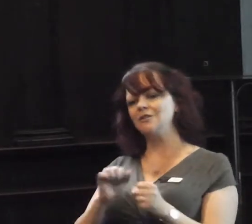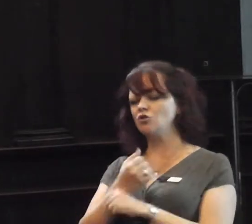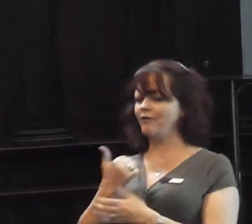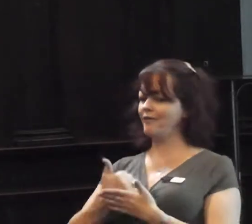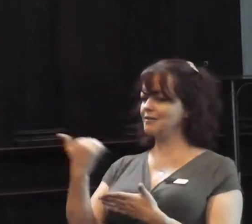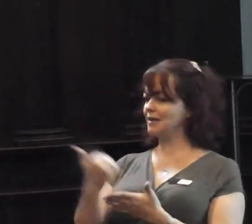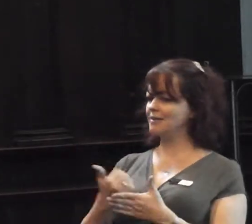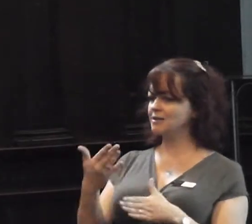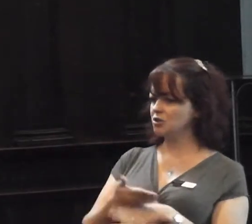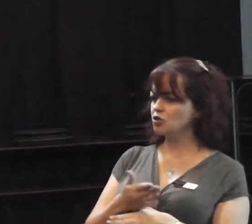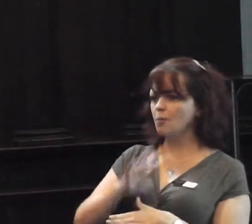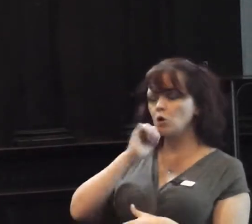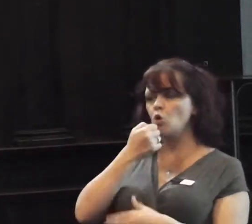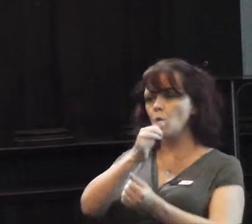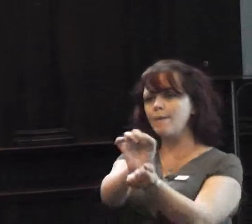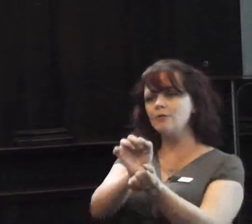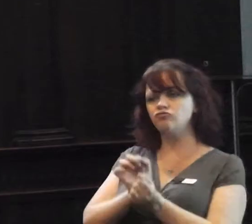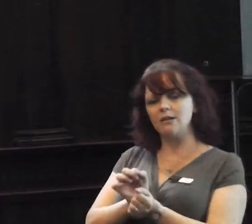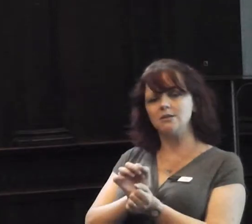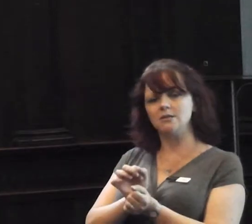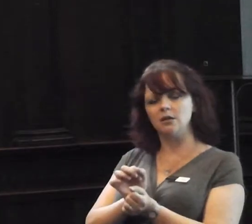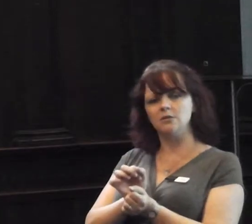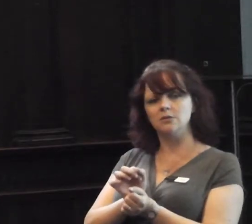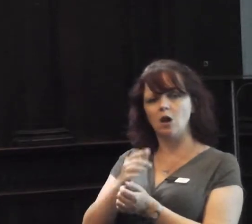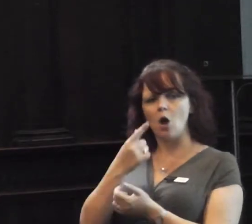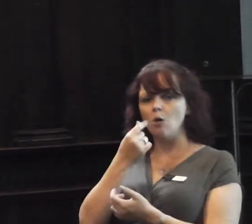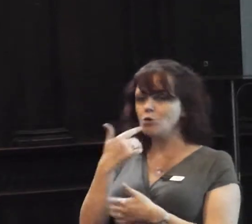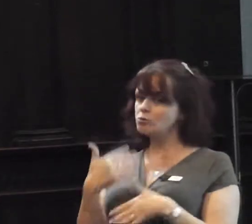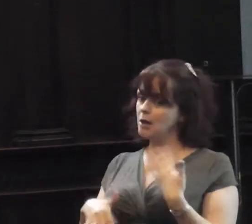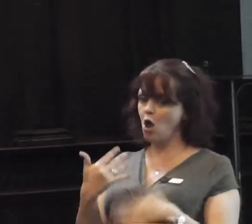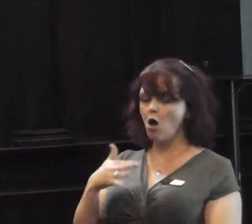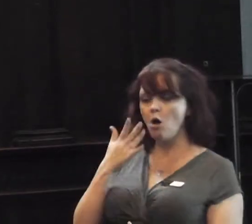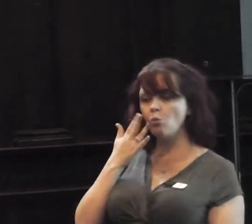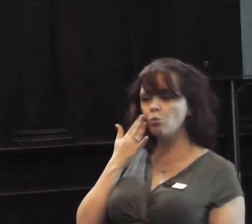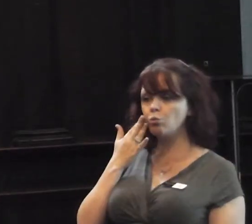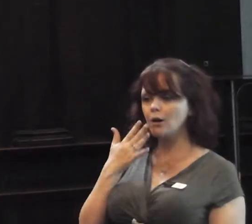You will be arrested. You could be hurt, during that arrest.